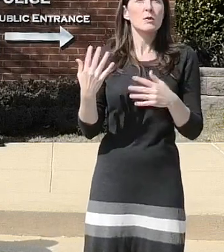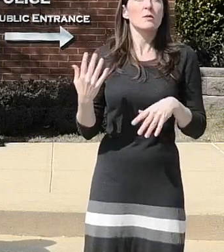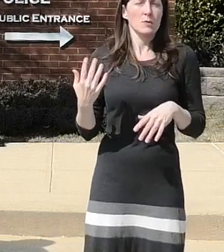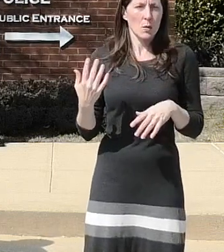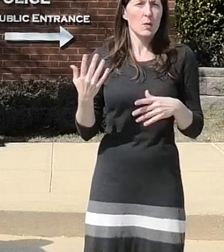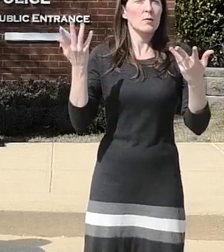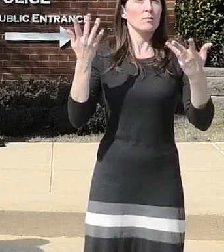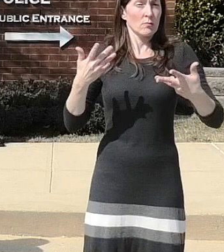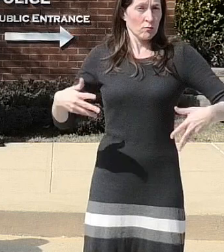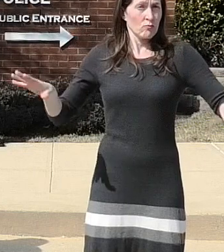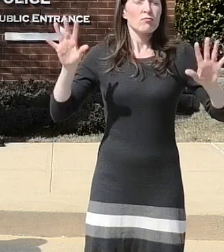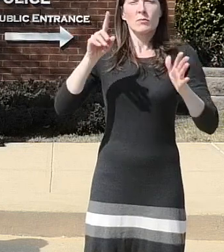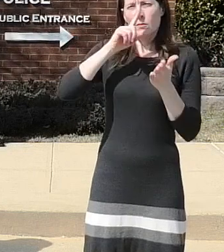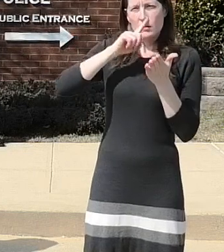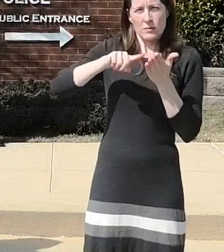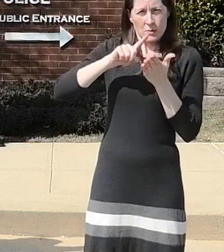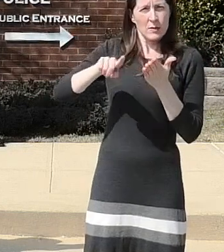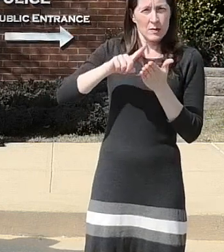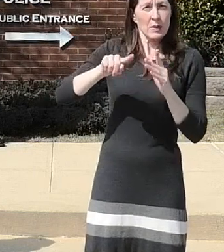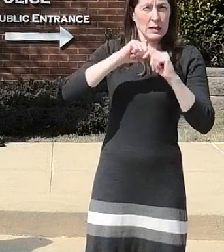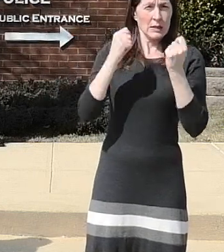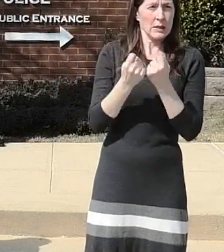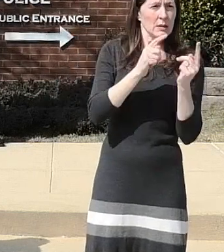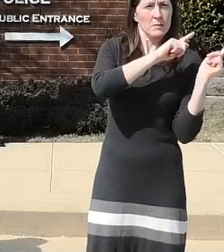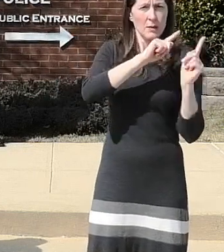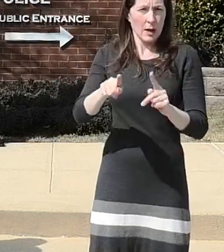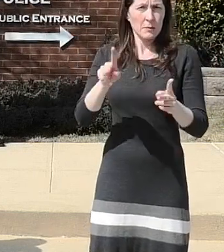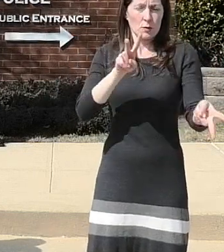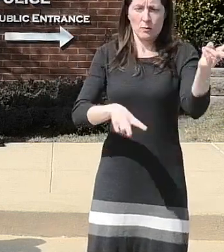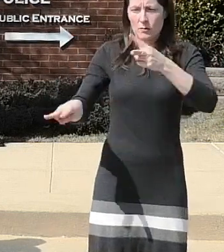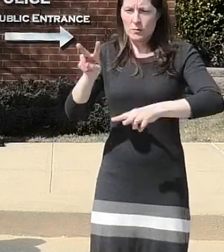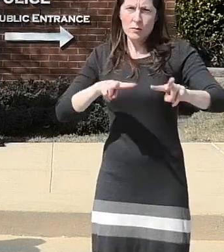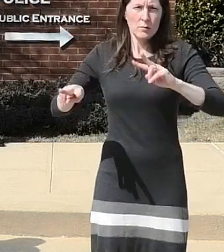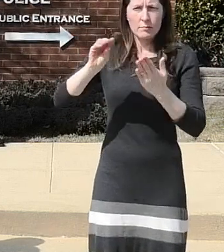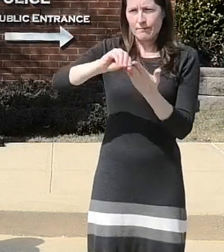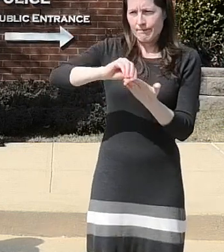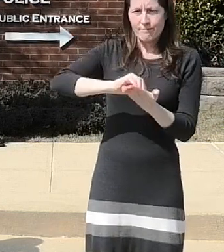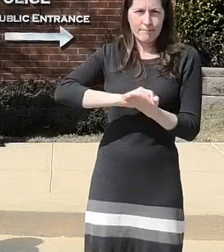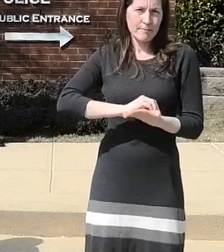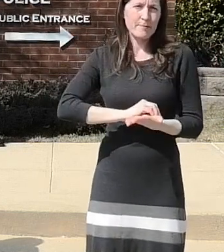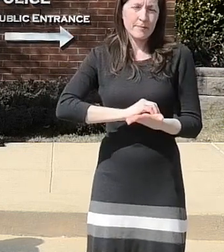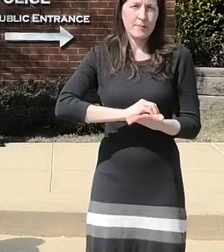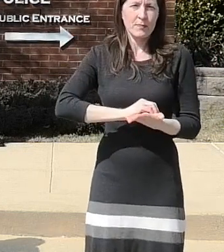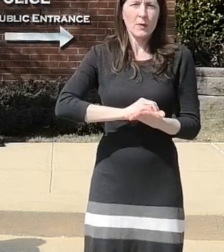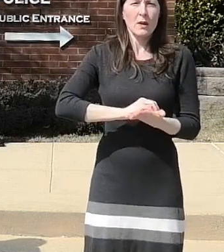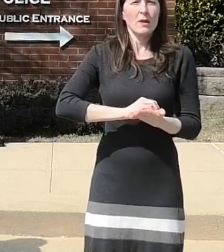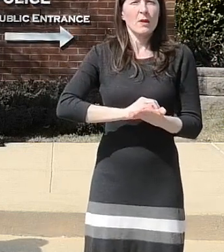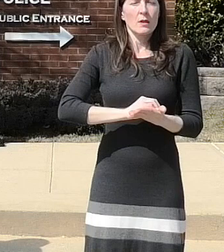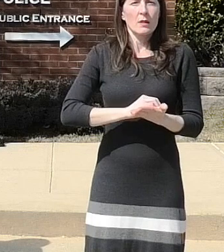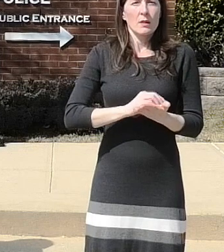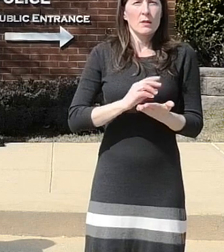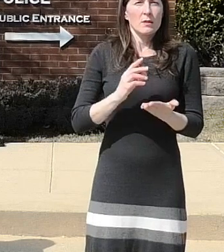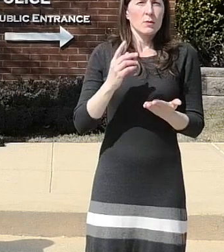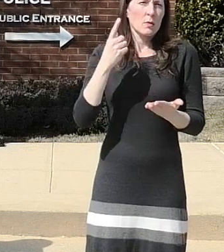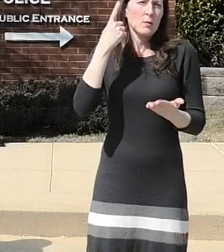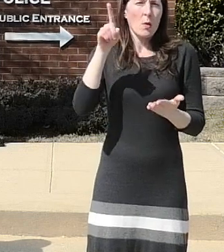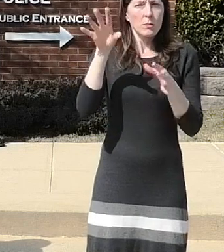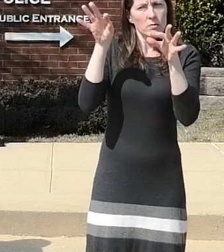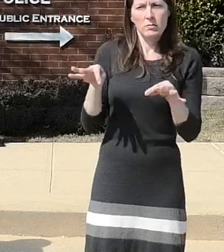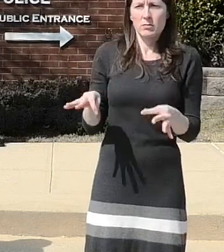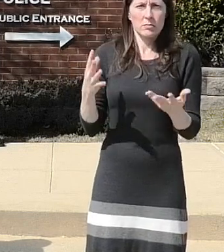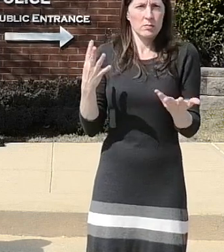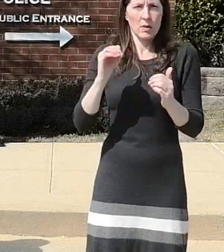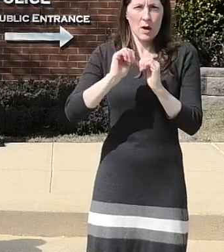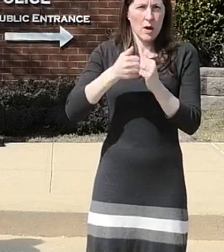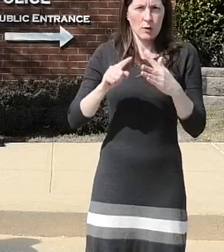from prince george county fire mess department along with the prince george county police arson task force was sent there to uh to determine the cause